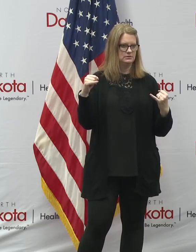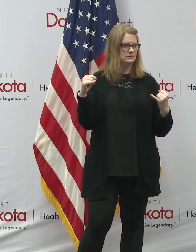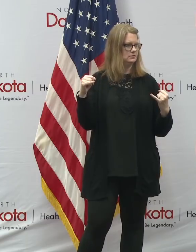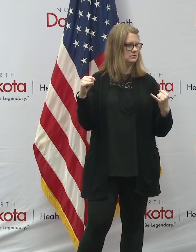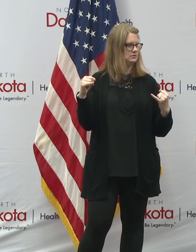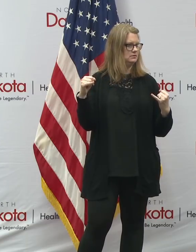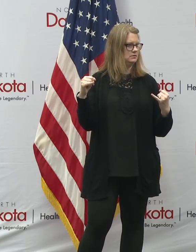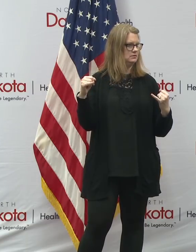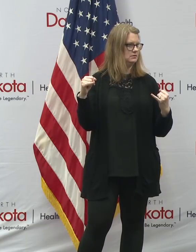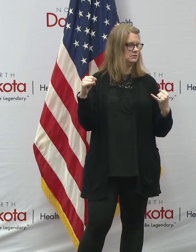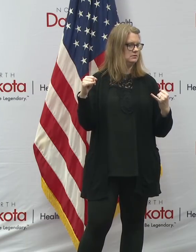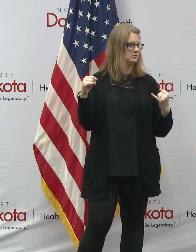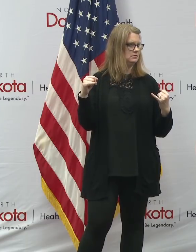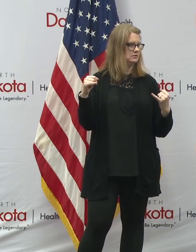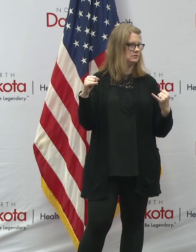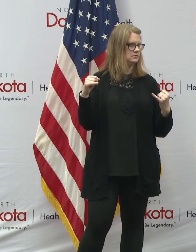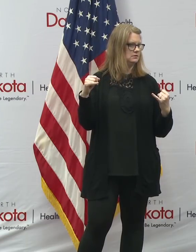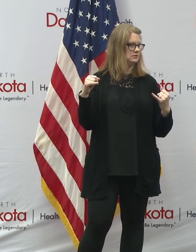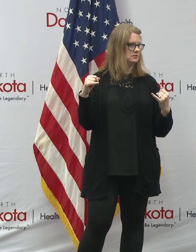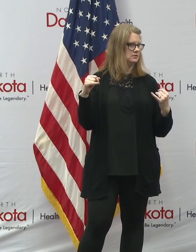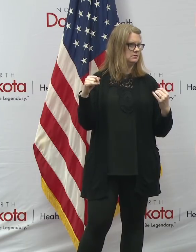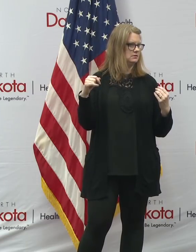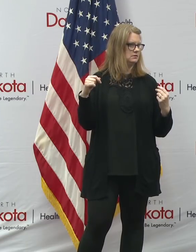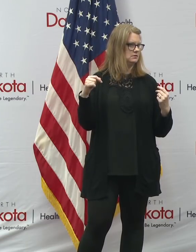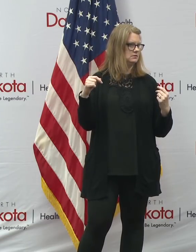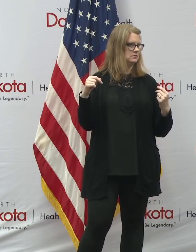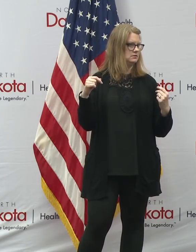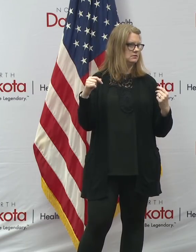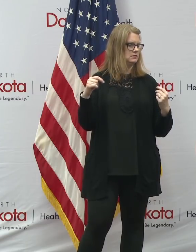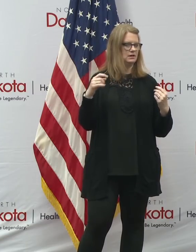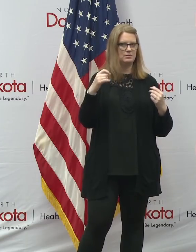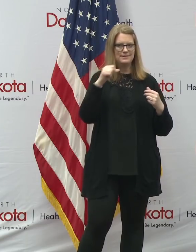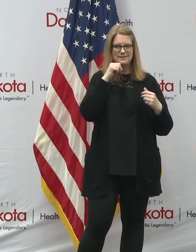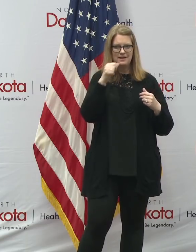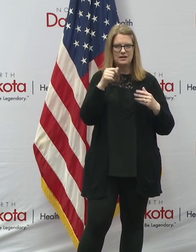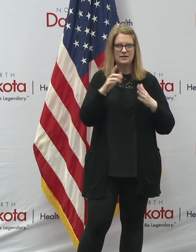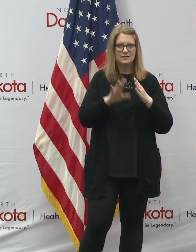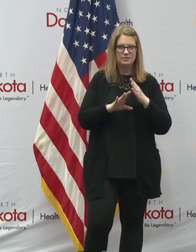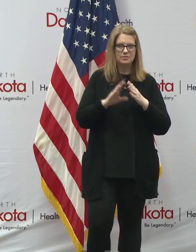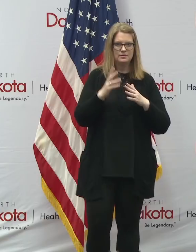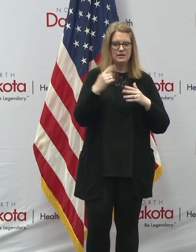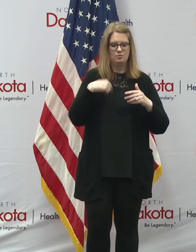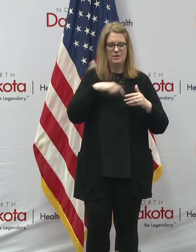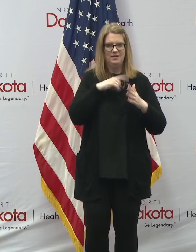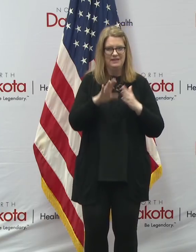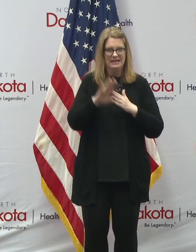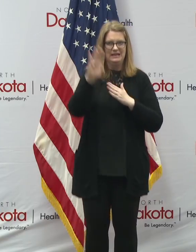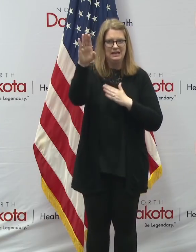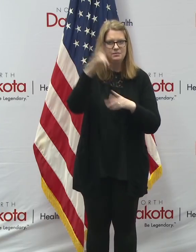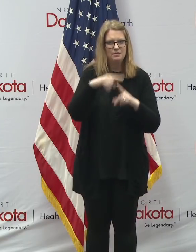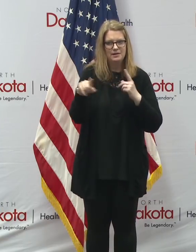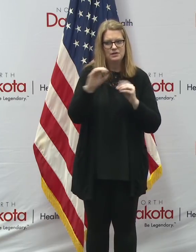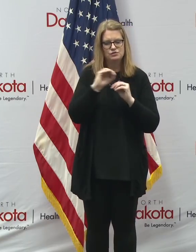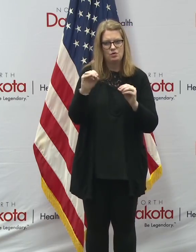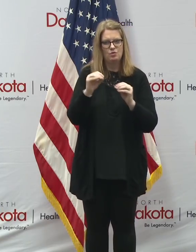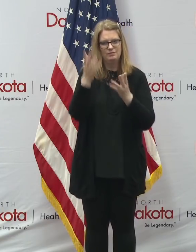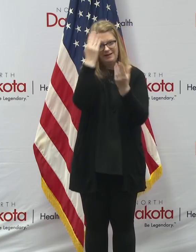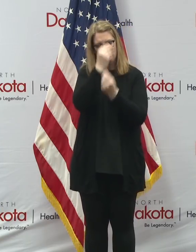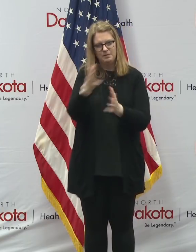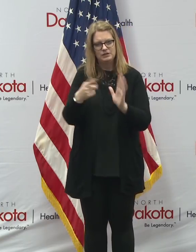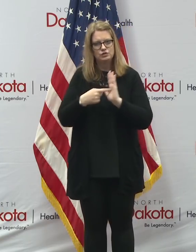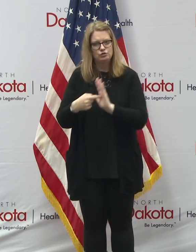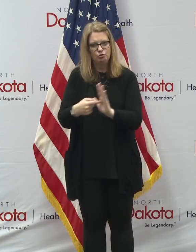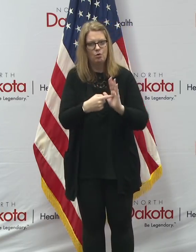going to hit a peak and not have the data to show it? Well, I would say that there's a